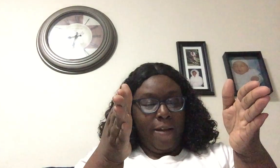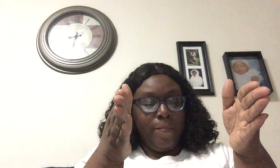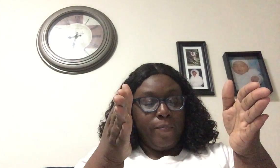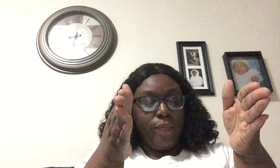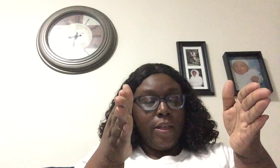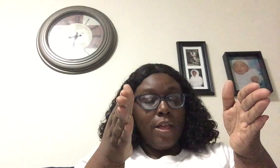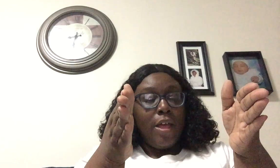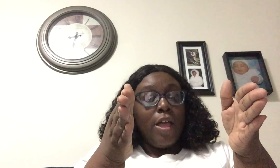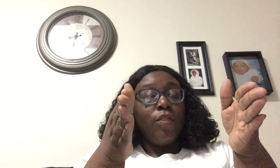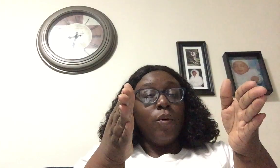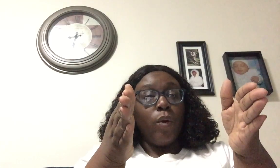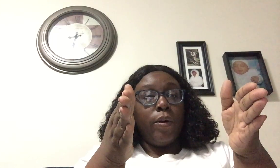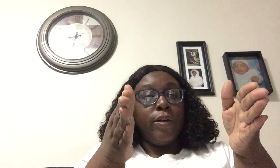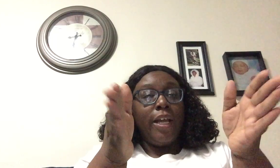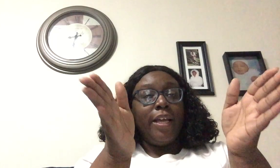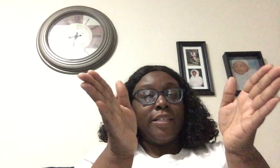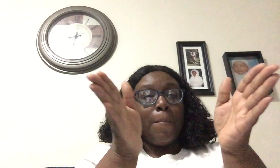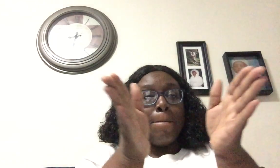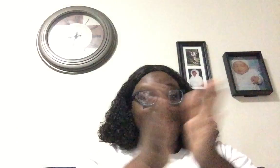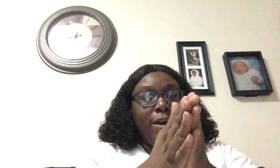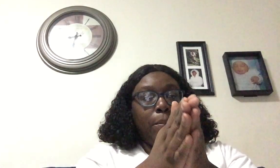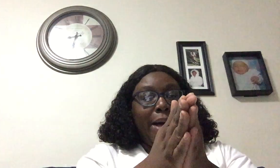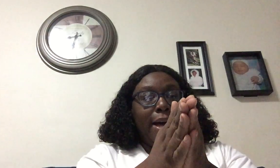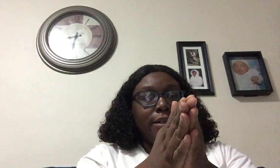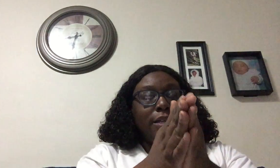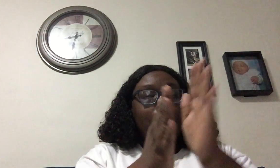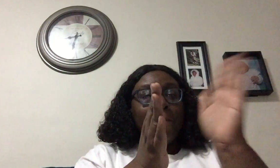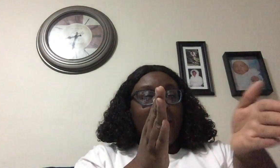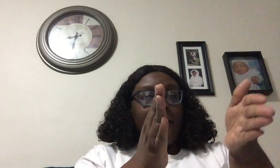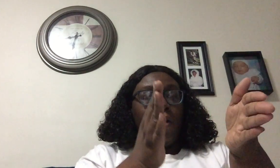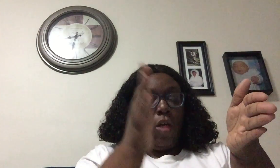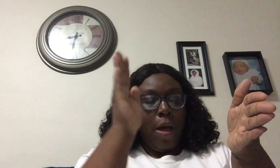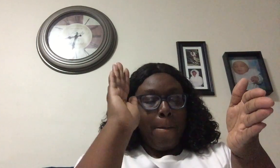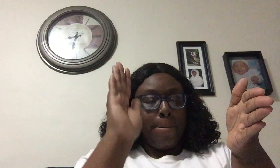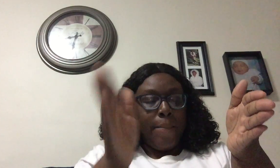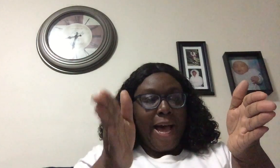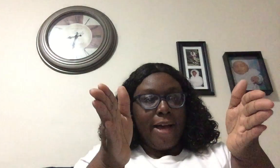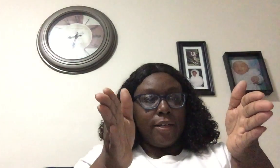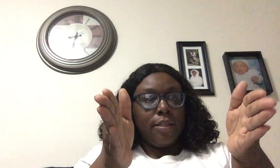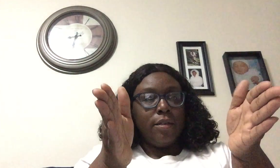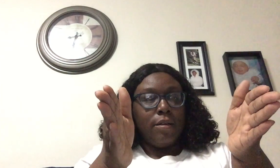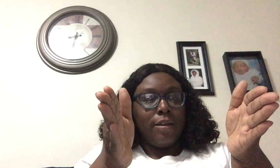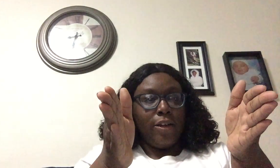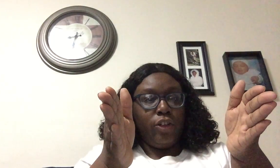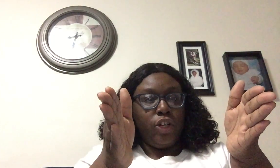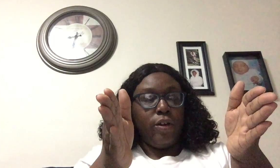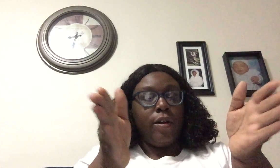The word is mailbox. Mail. Box. Now your turn.